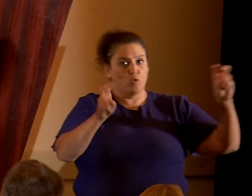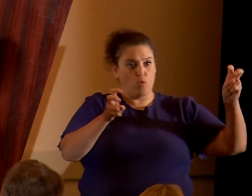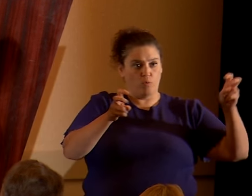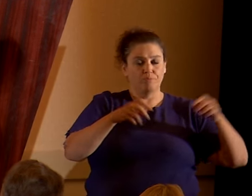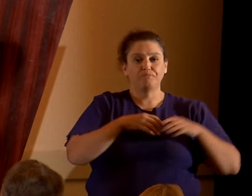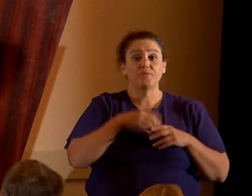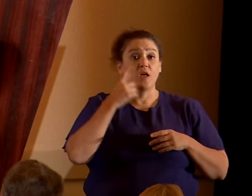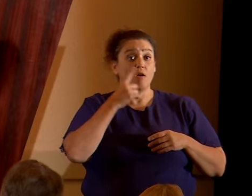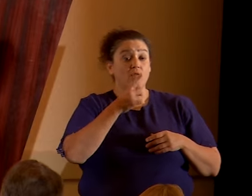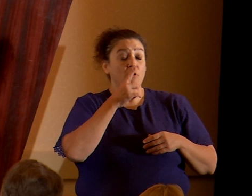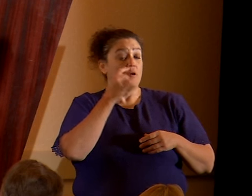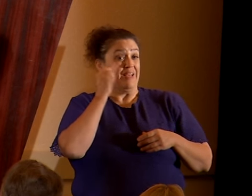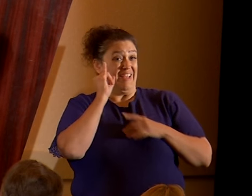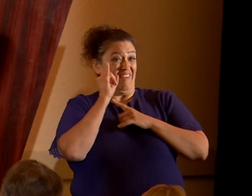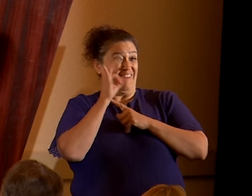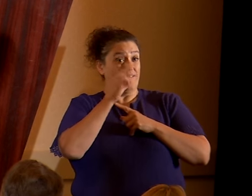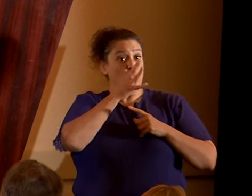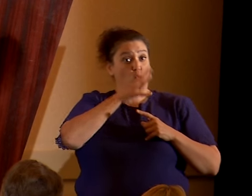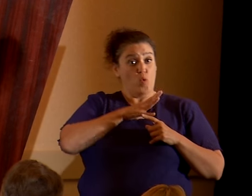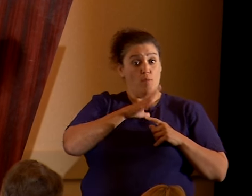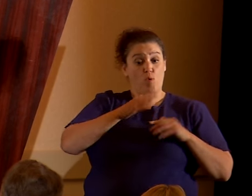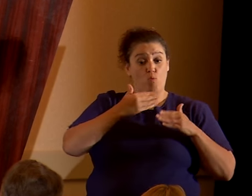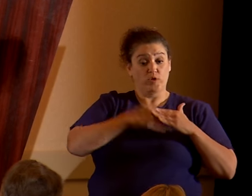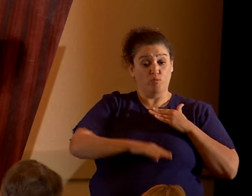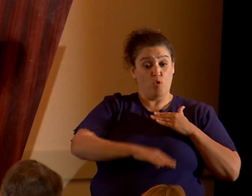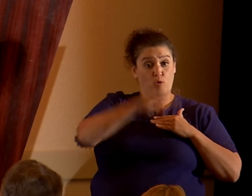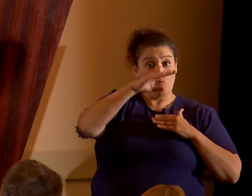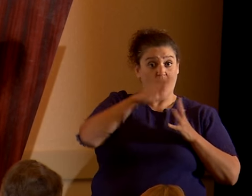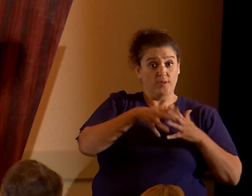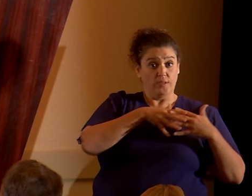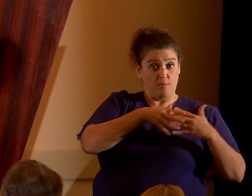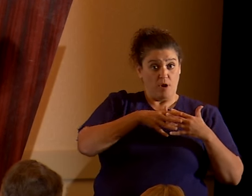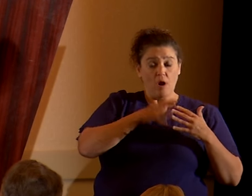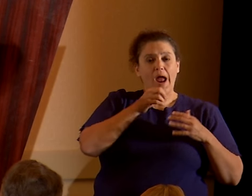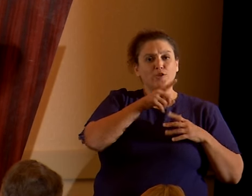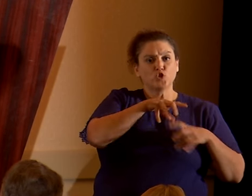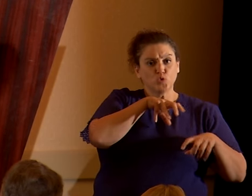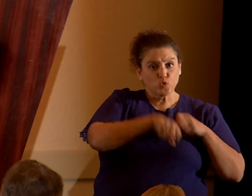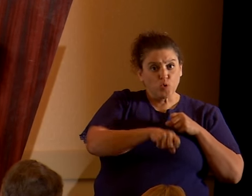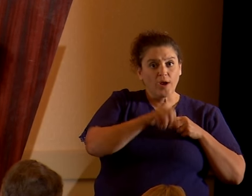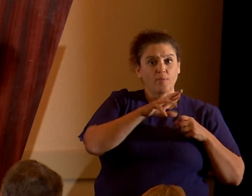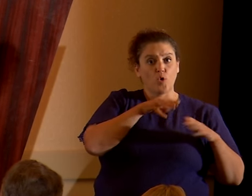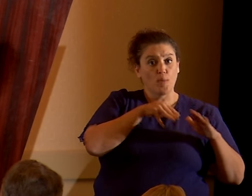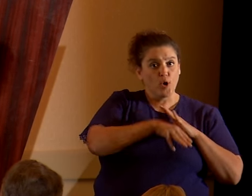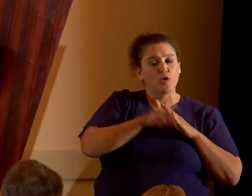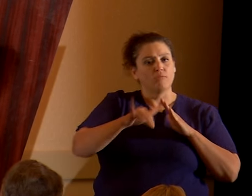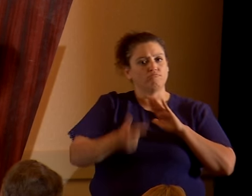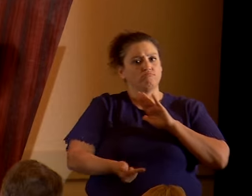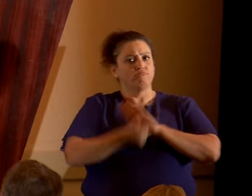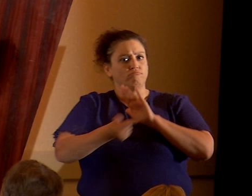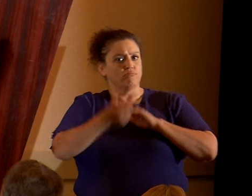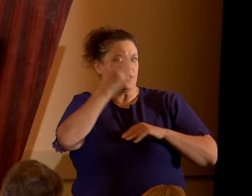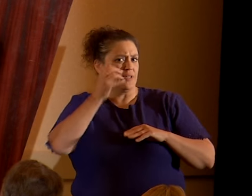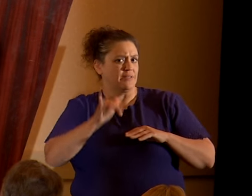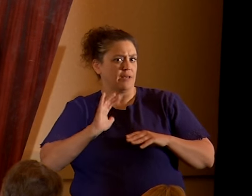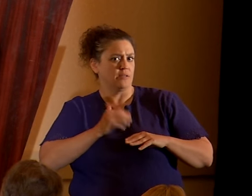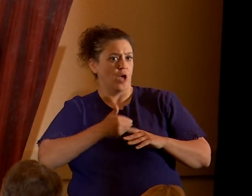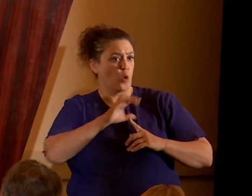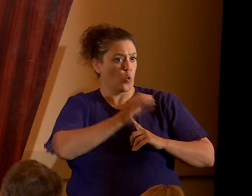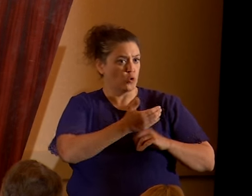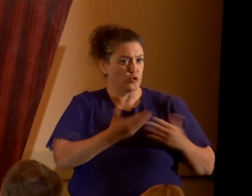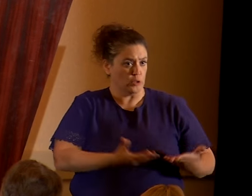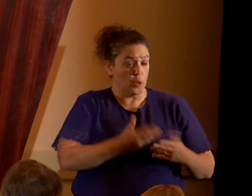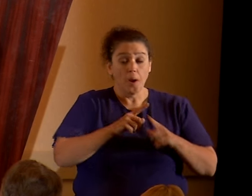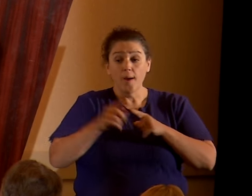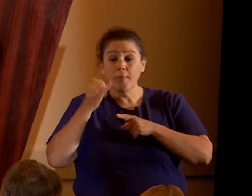She said if a woman was born and raised in America and she was raped or murdered, that's a crime because that's our culture. But if she was